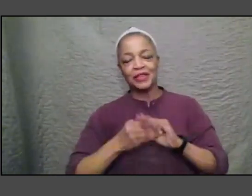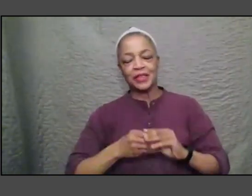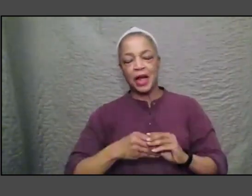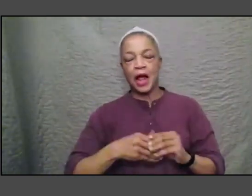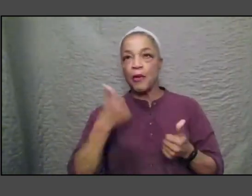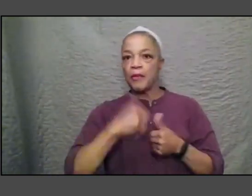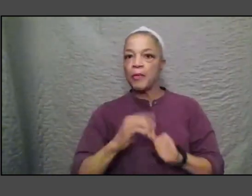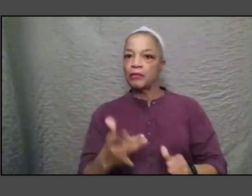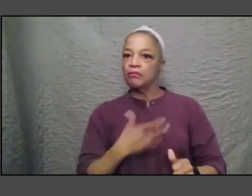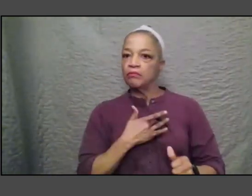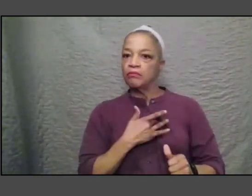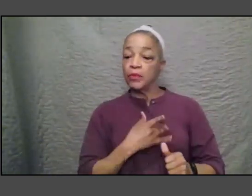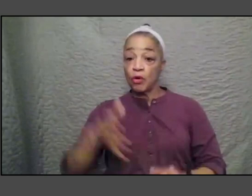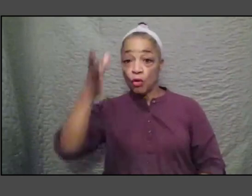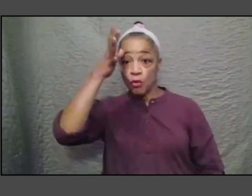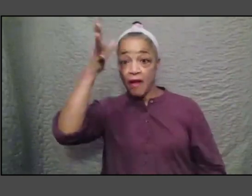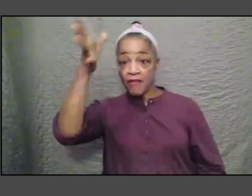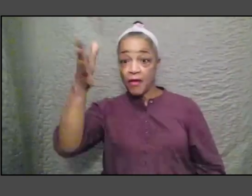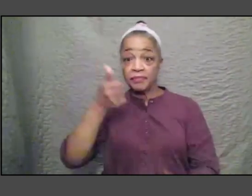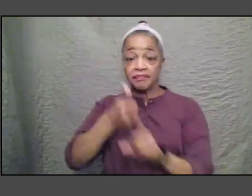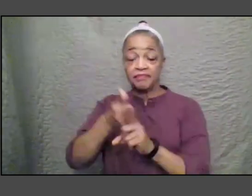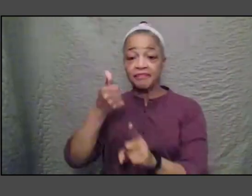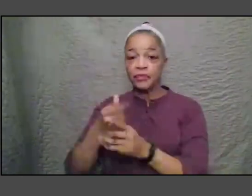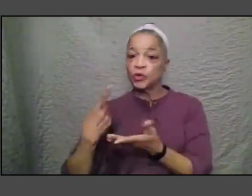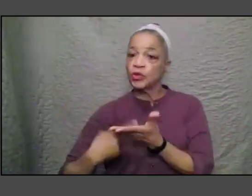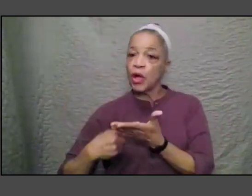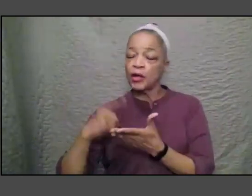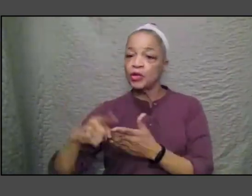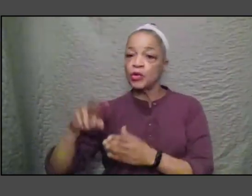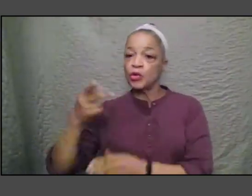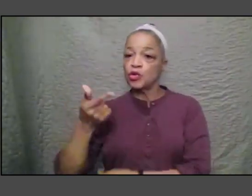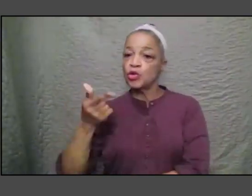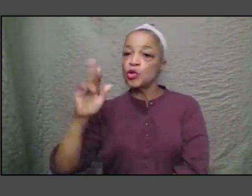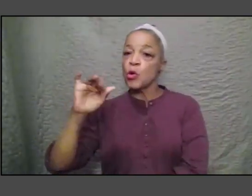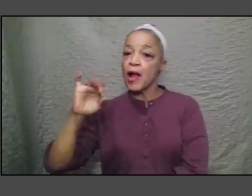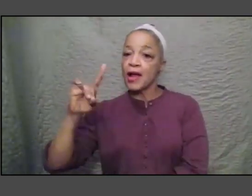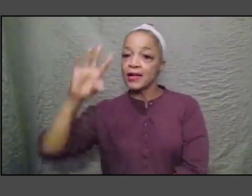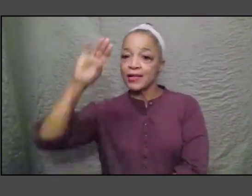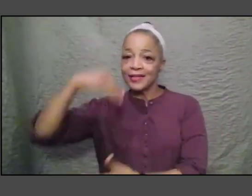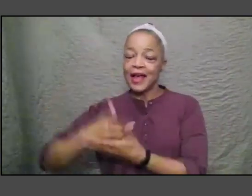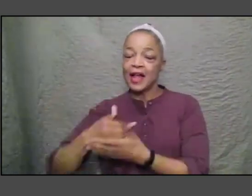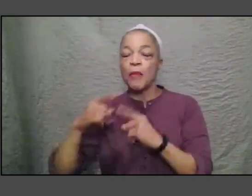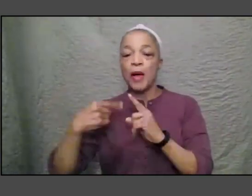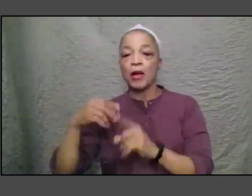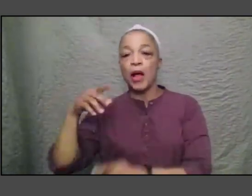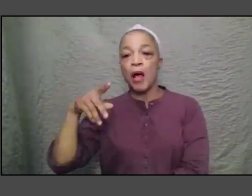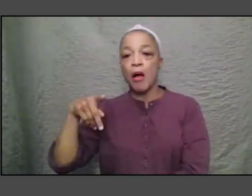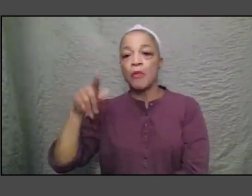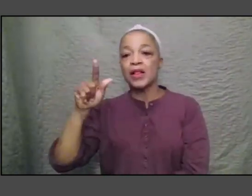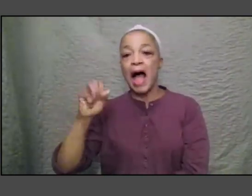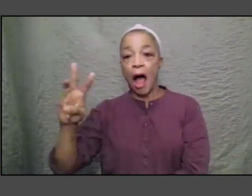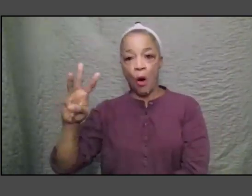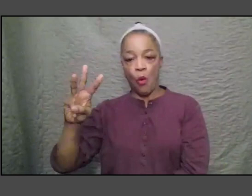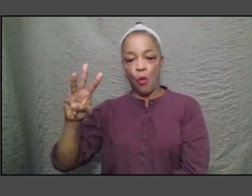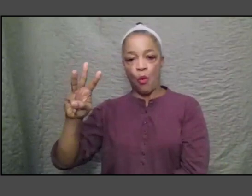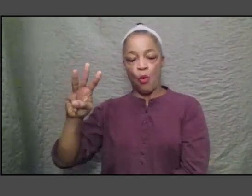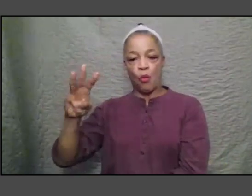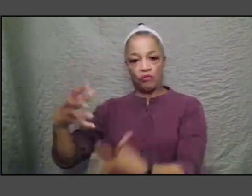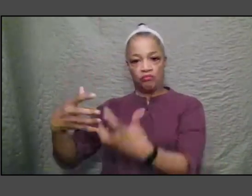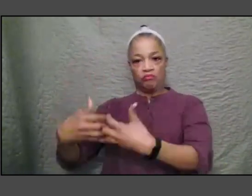um talking to his grandson about a plow he brought a plow head and he said let me talk to you about how hard it was to plow